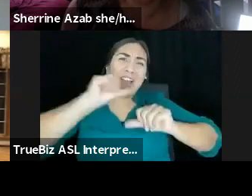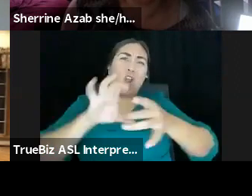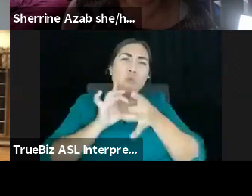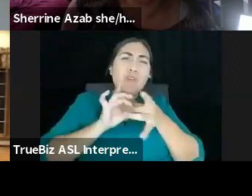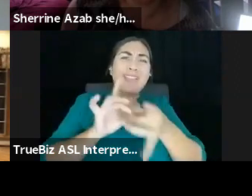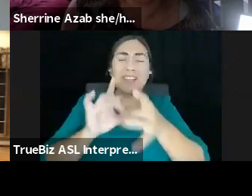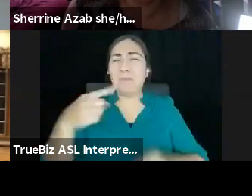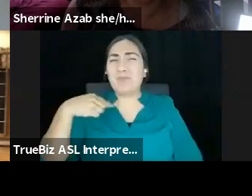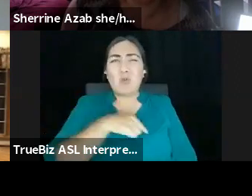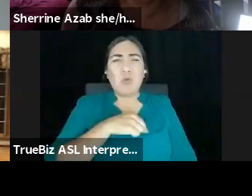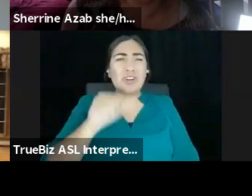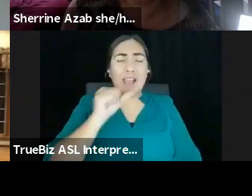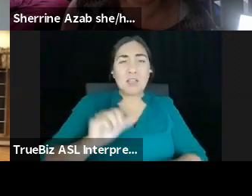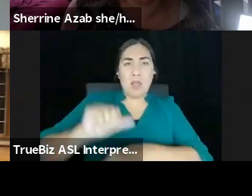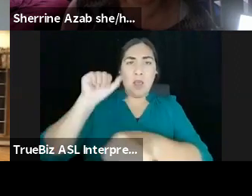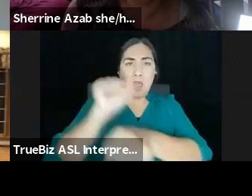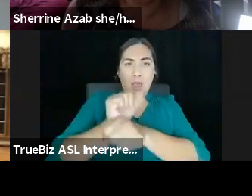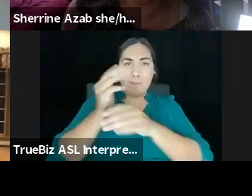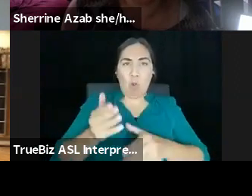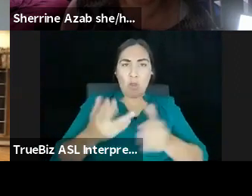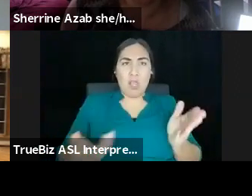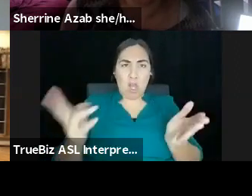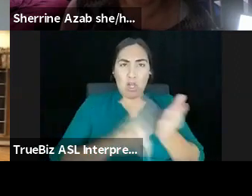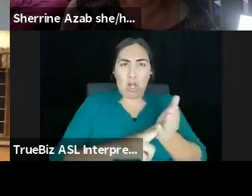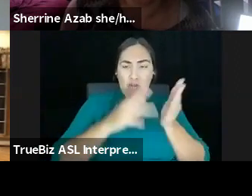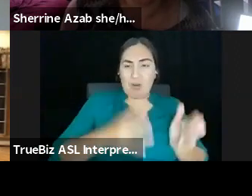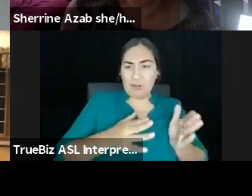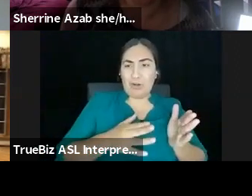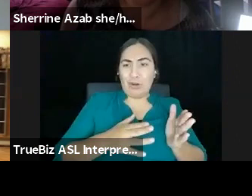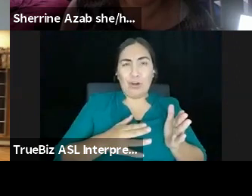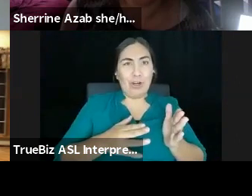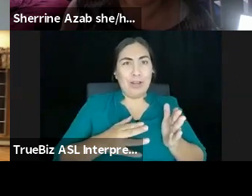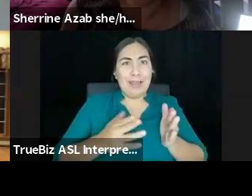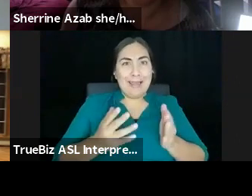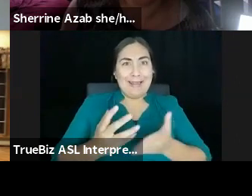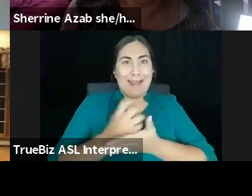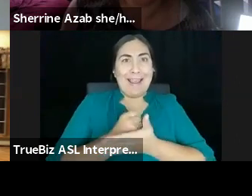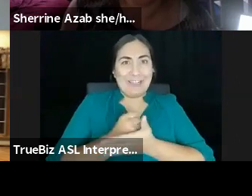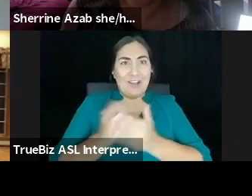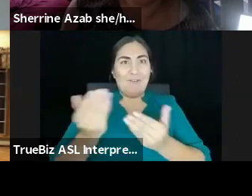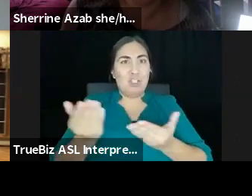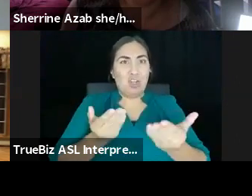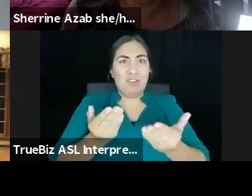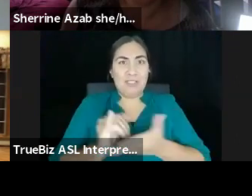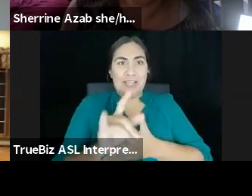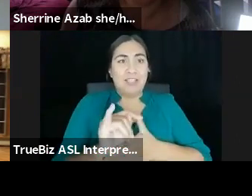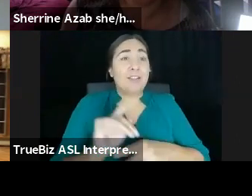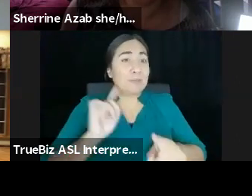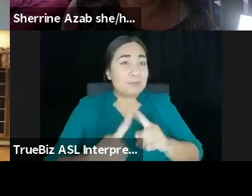contractor, I collect said services. Um, you know, I mean, I'm going to quote smoke signals here and Sherman Alexa is problematic,